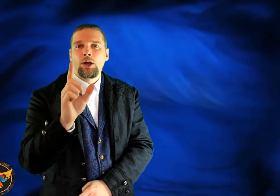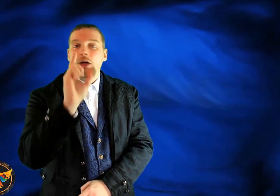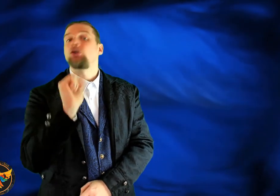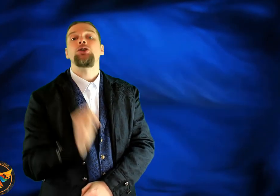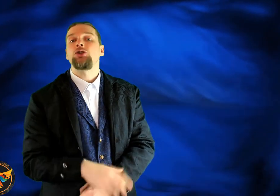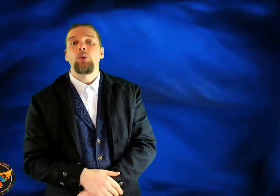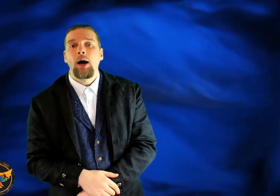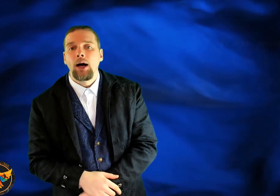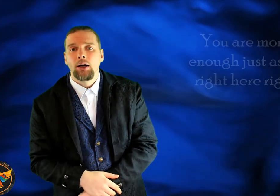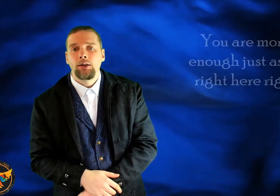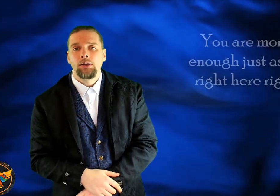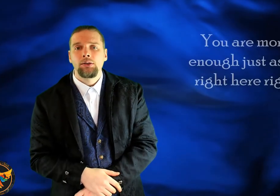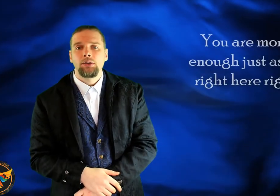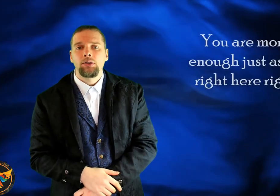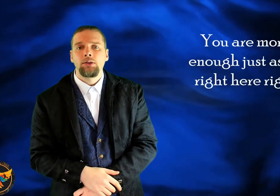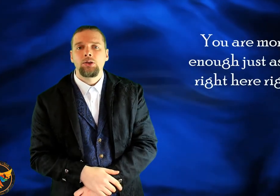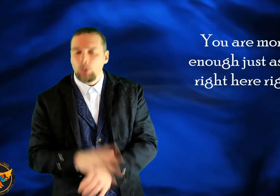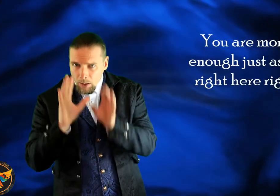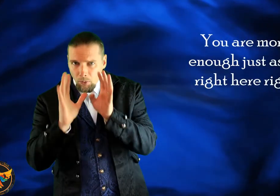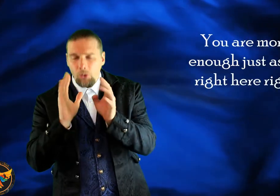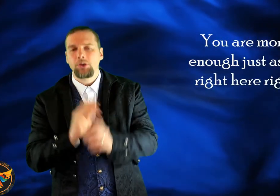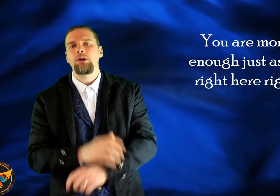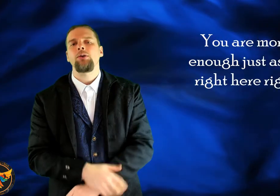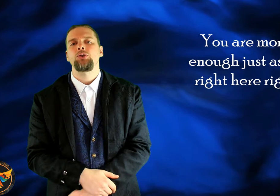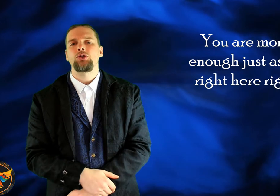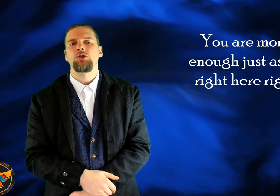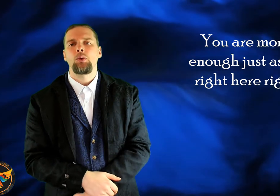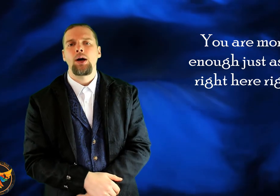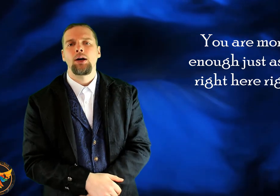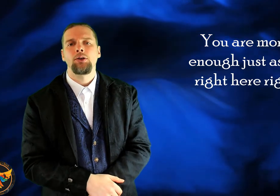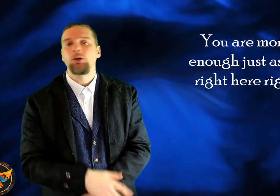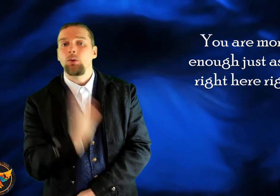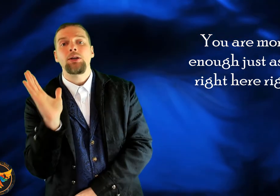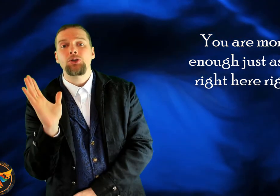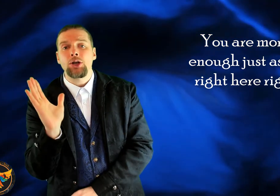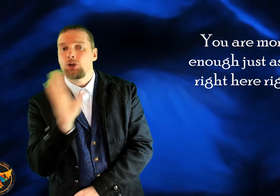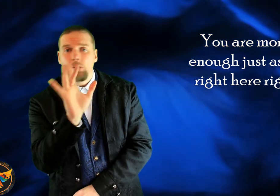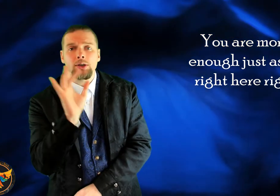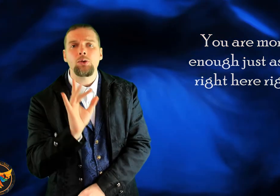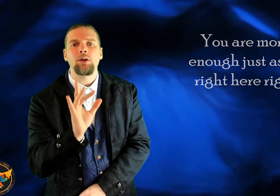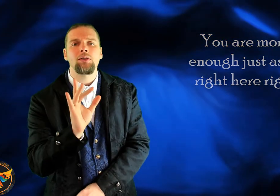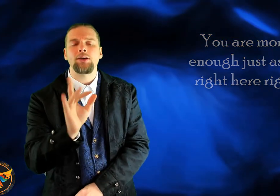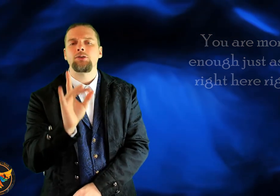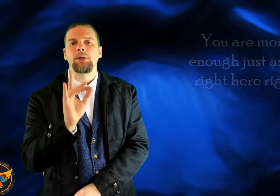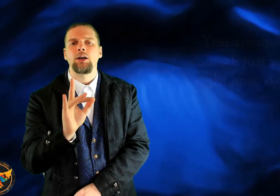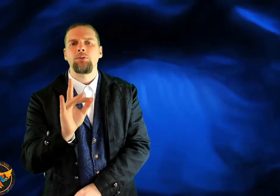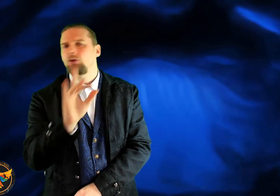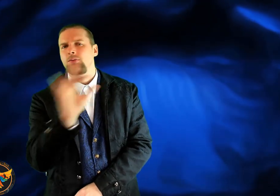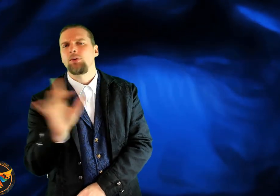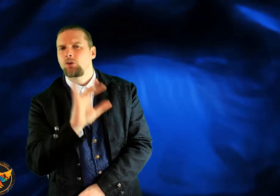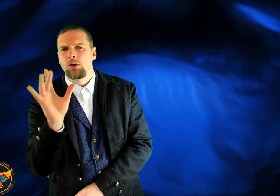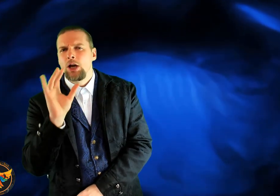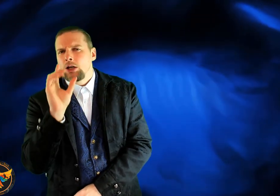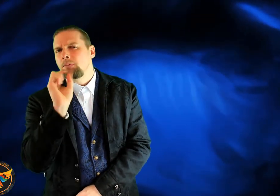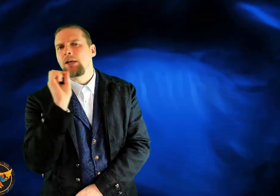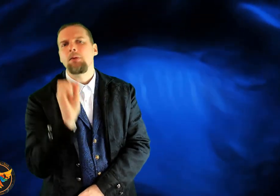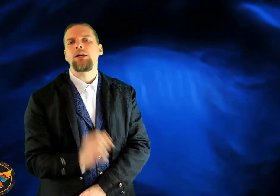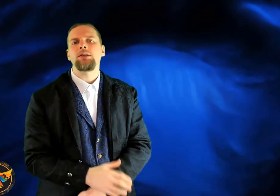just as you are. You are more than enough, just as you are. You don't need to change. You don't need to do anything else to be loved or to be an amazing